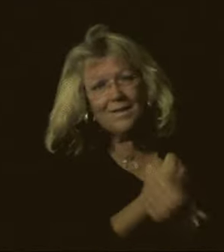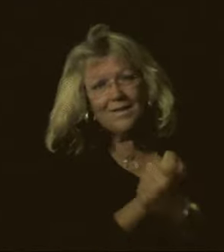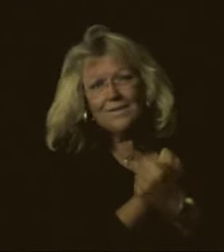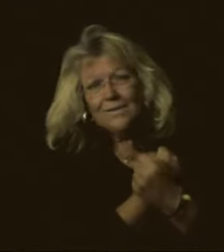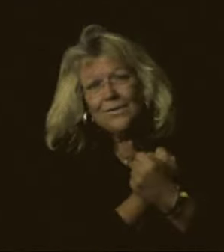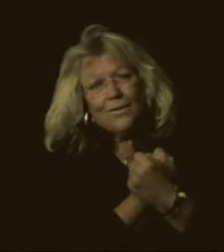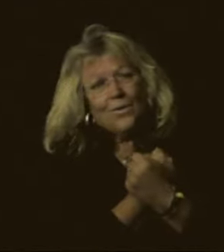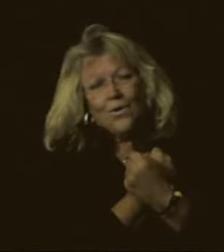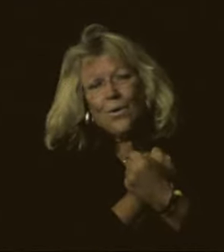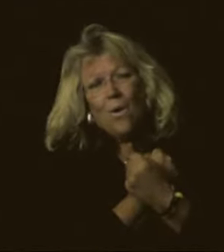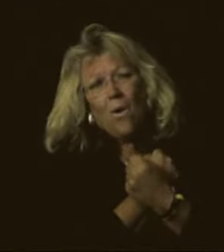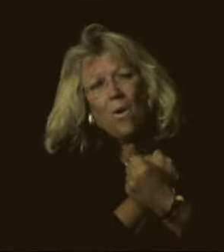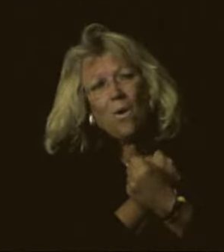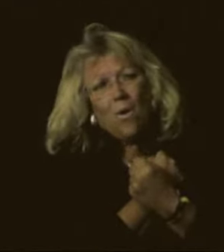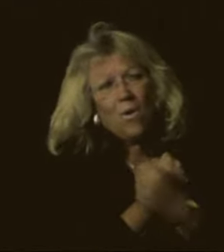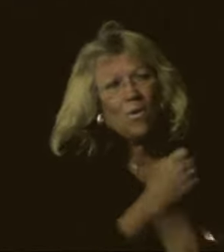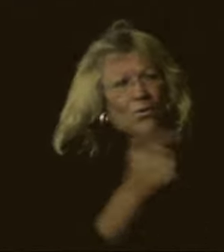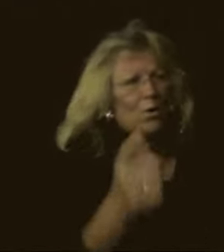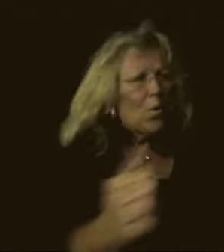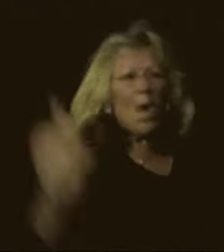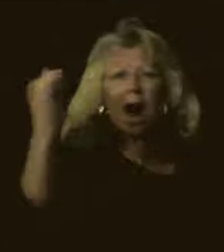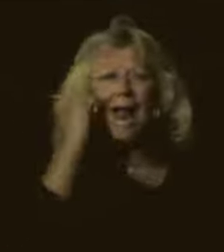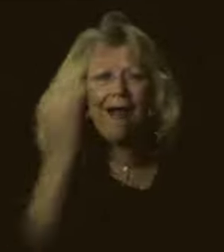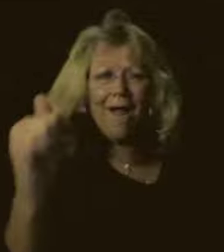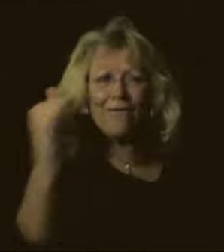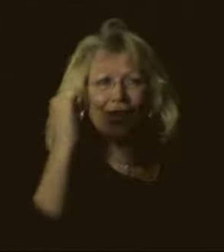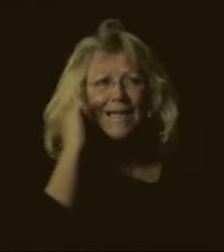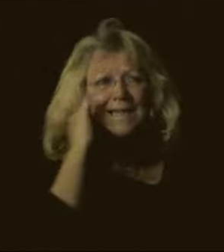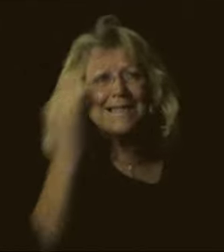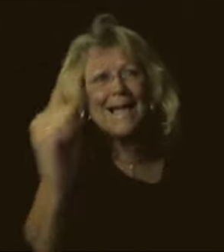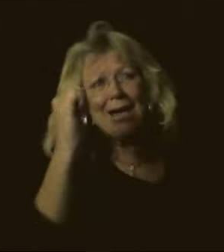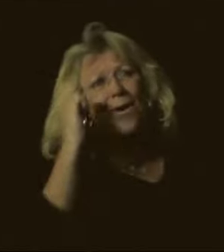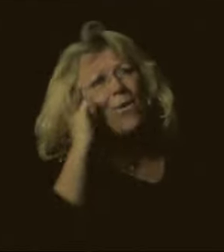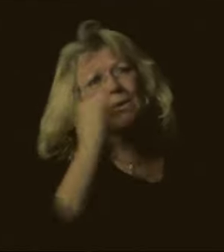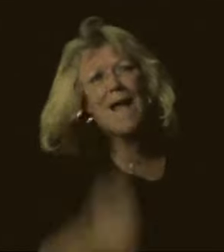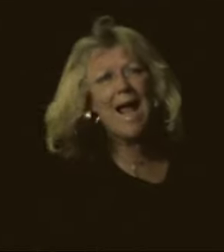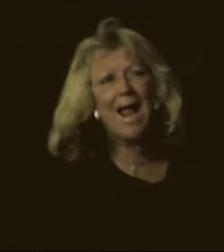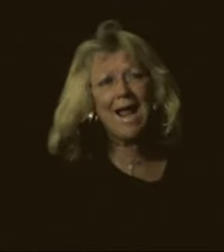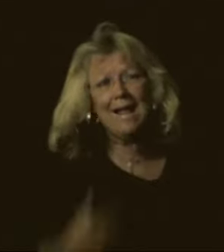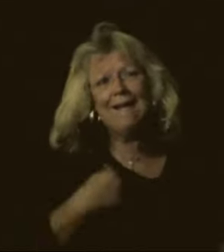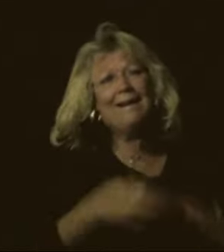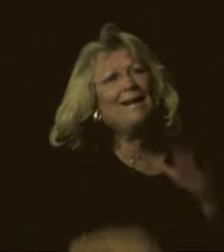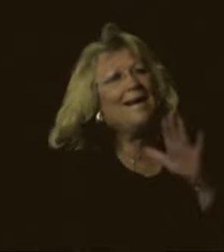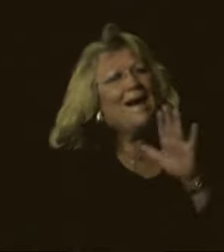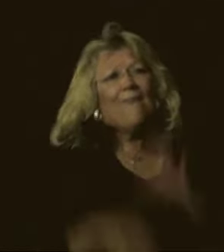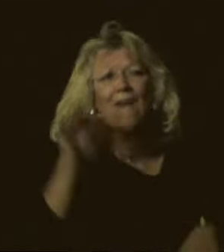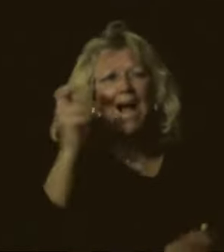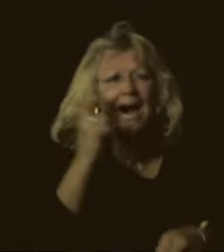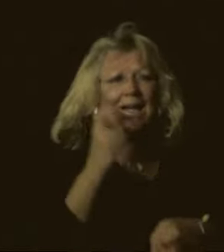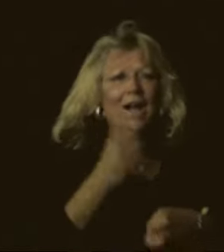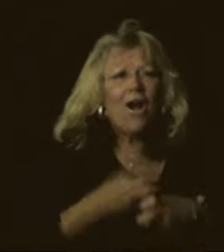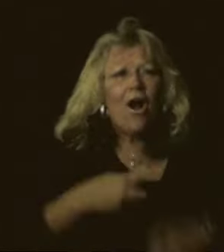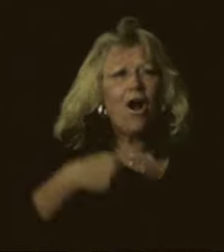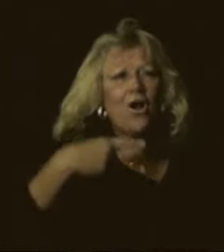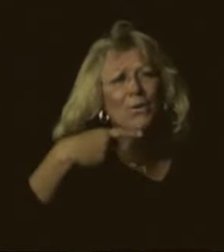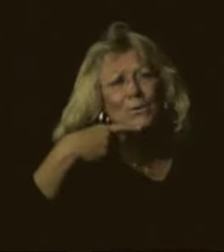To hold you Every single day, I find it hard to